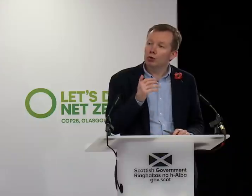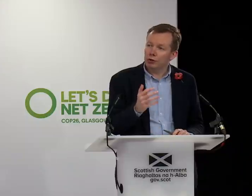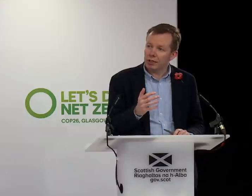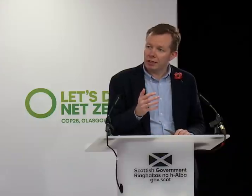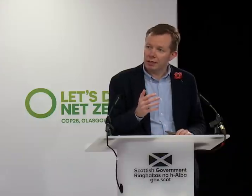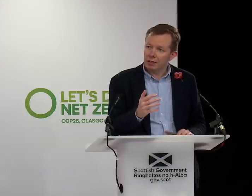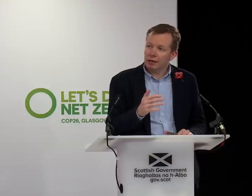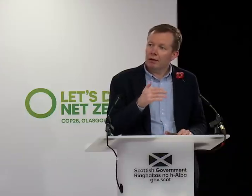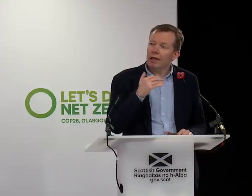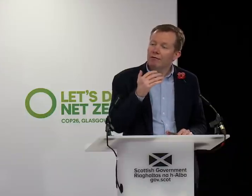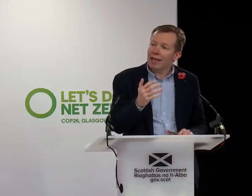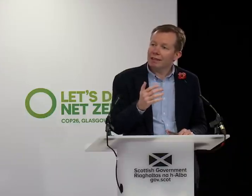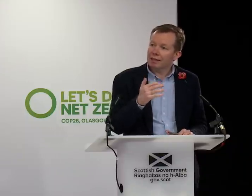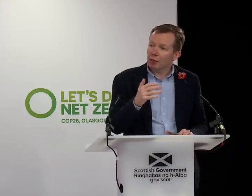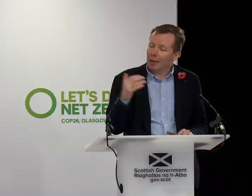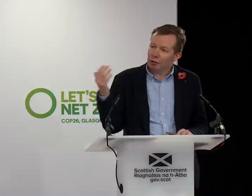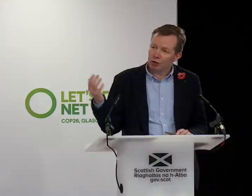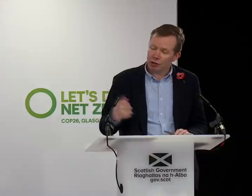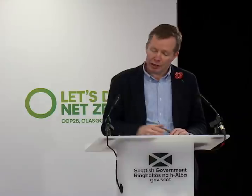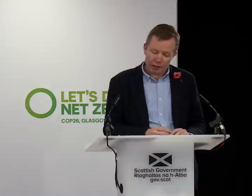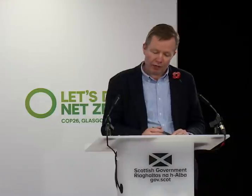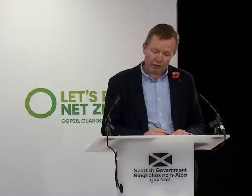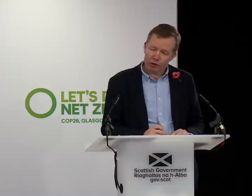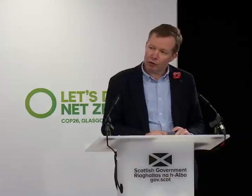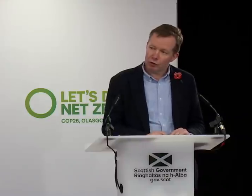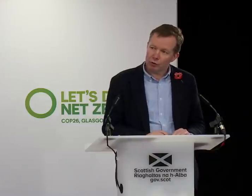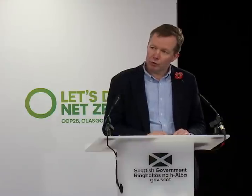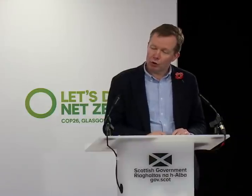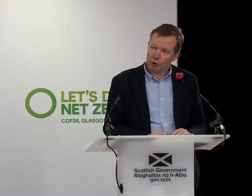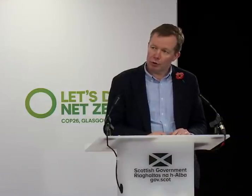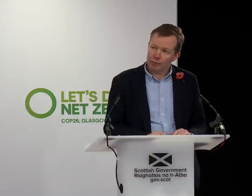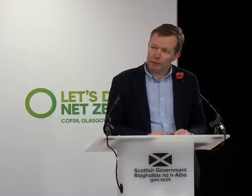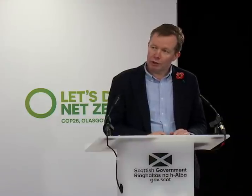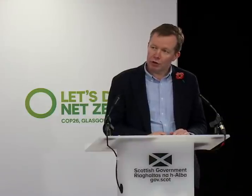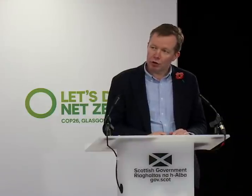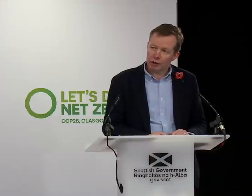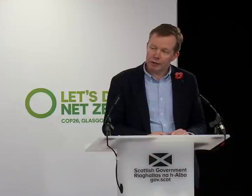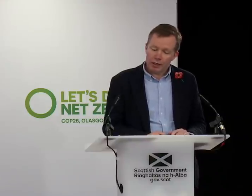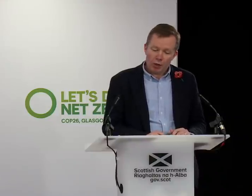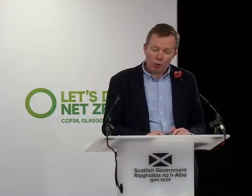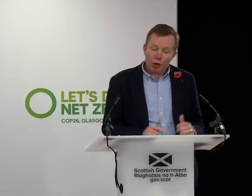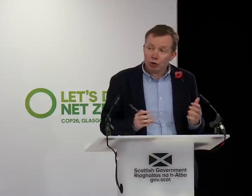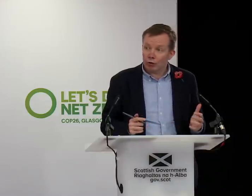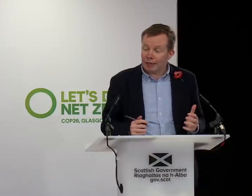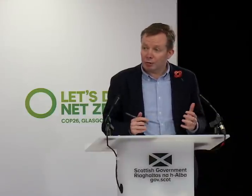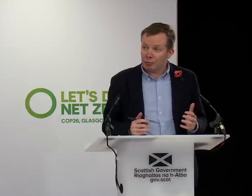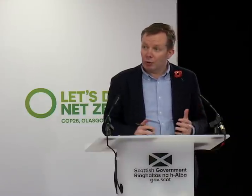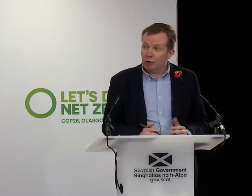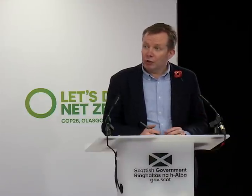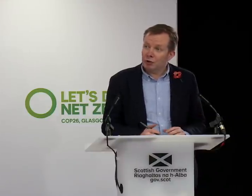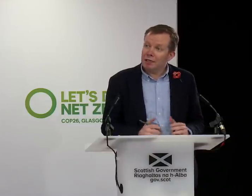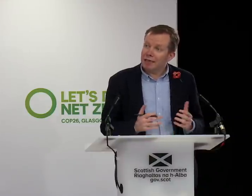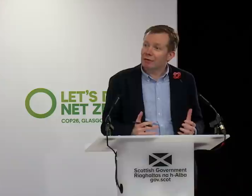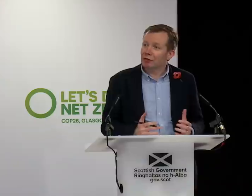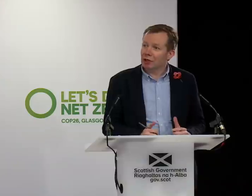routine events that will happen just like you've heard the chief constable talk about police Scotland. We also ask people